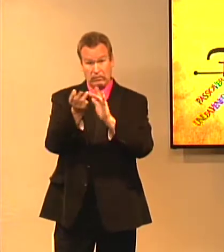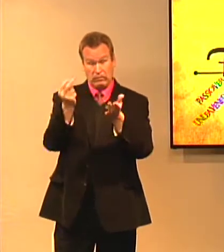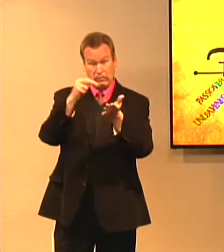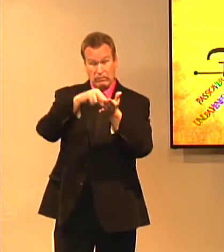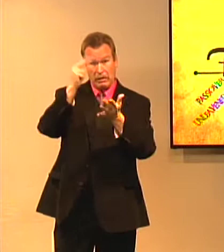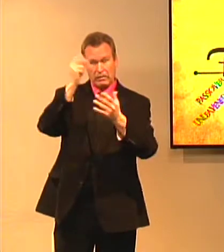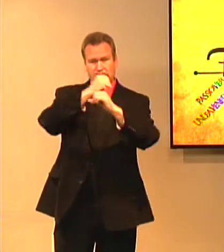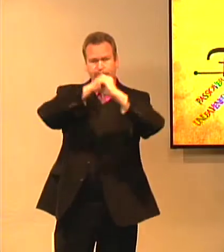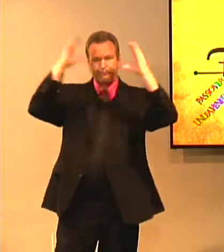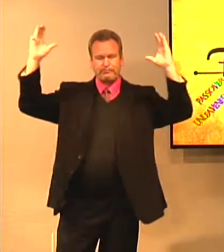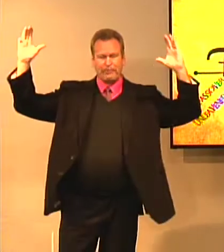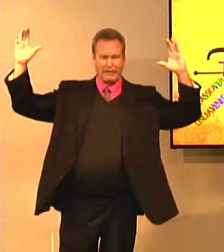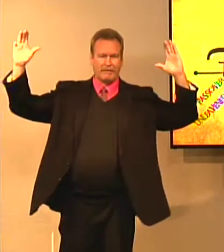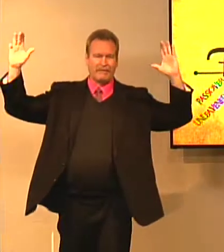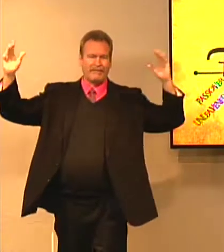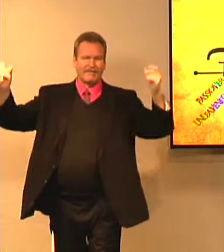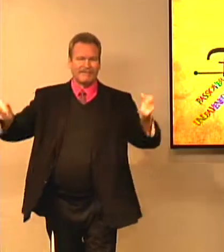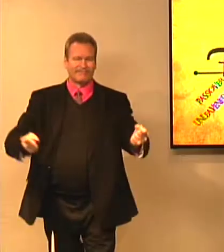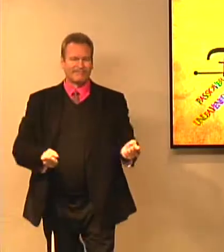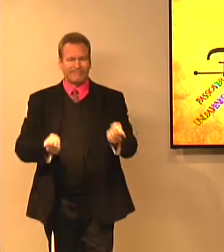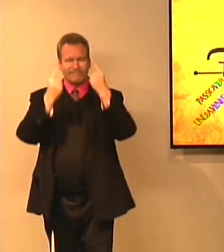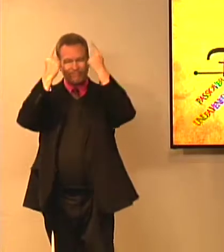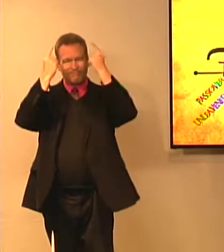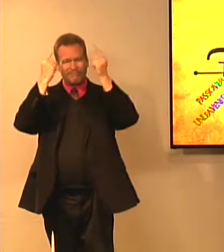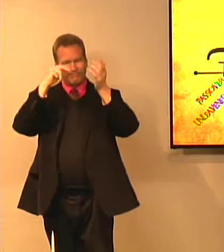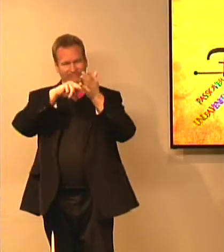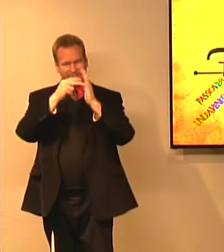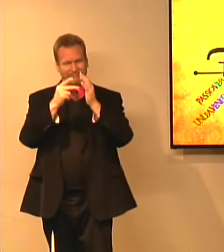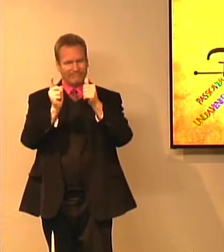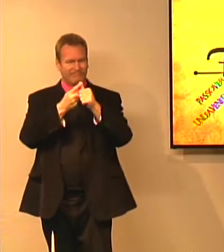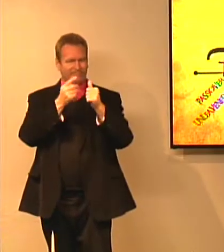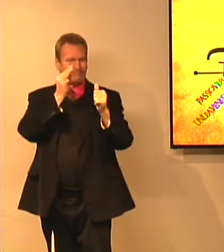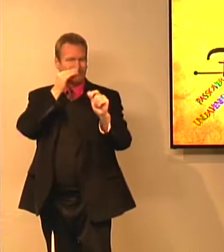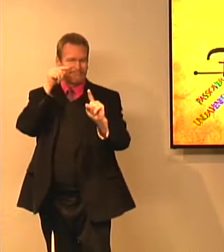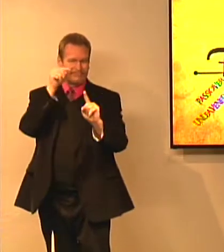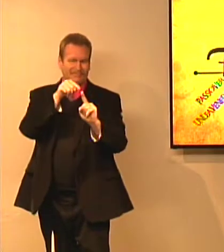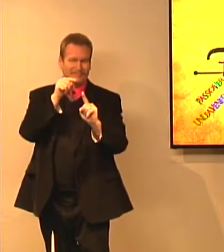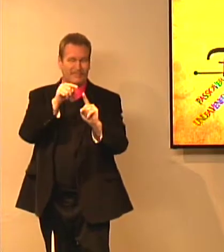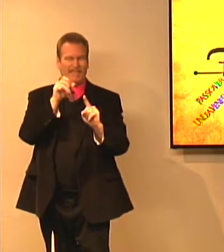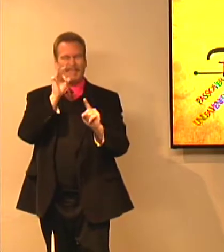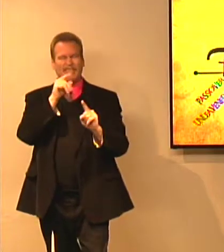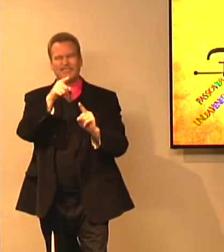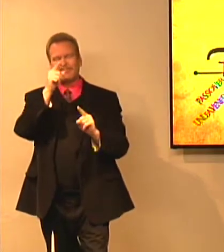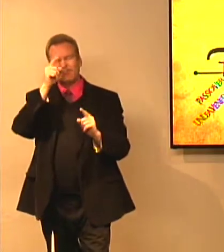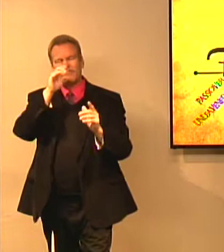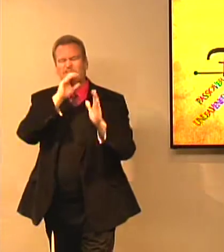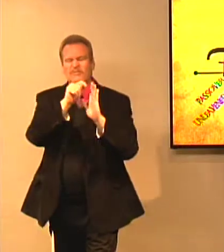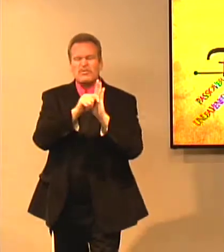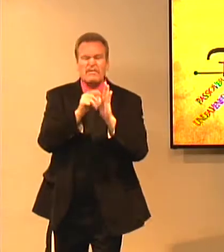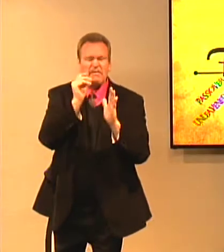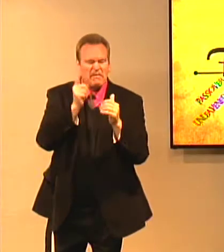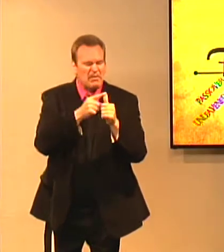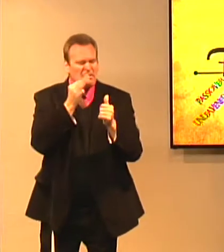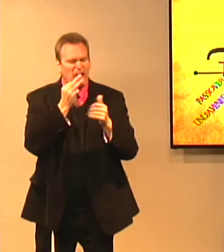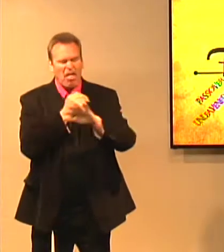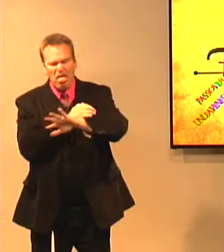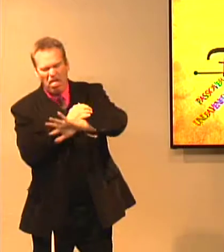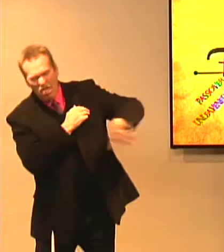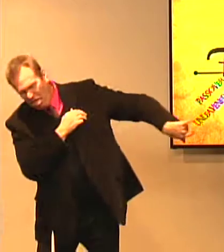fruits to God. But this is really a picture of the resurrection. And so in Jesus Christ, we see, the feast of the first fruits is fulfilled. And so some